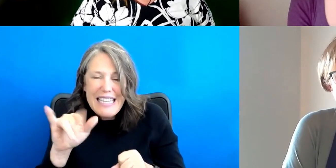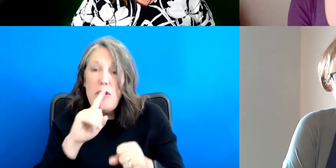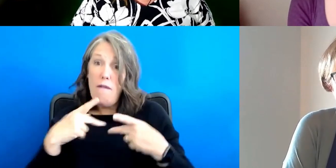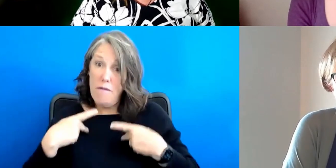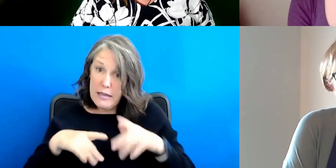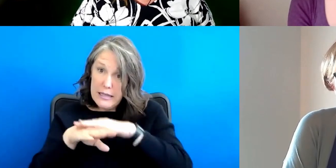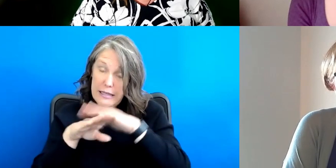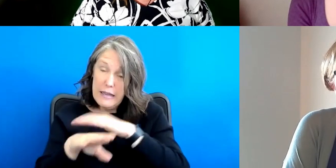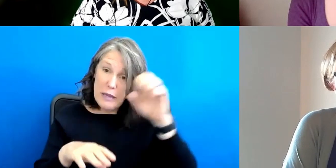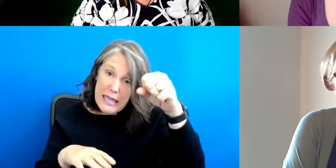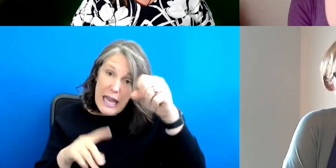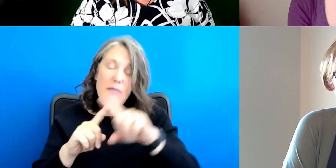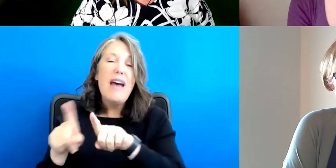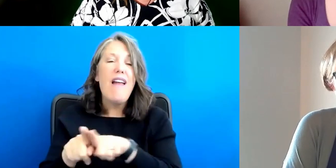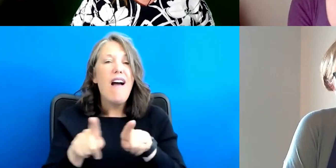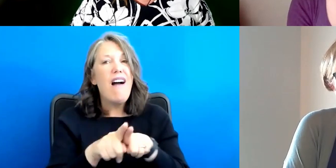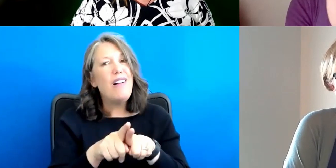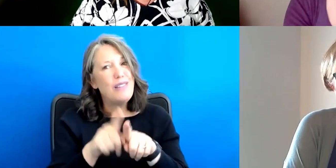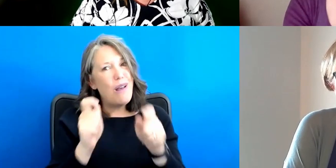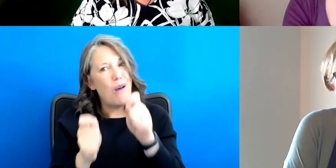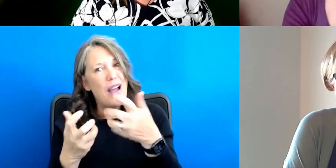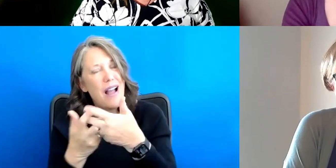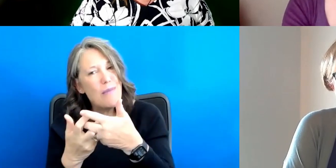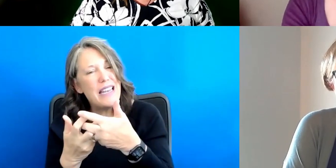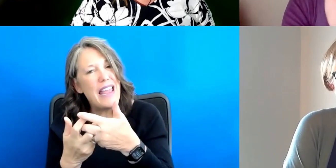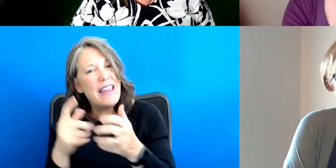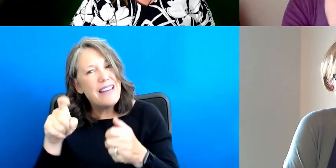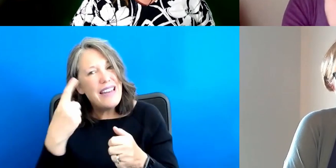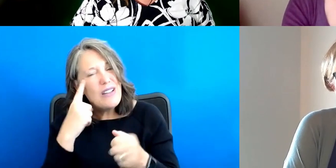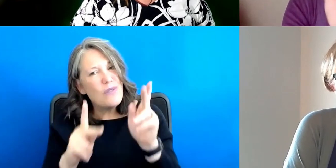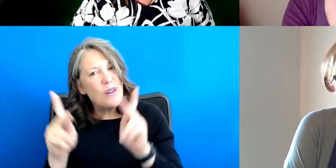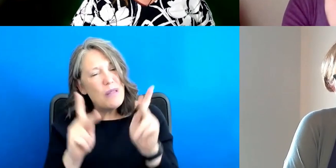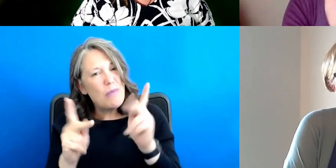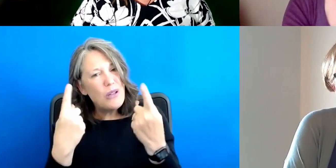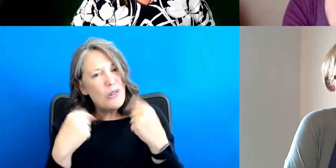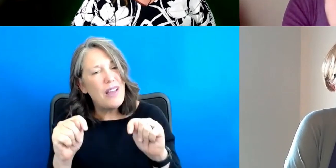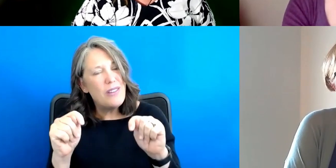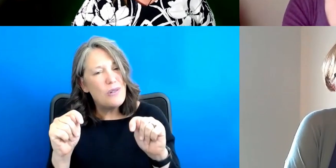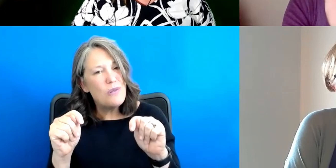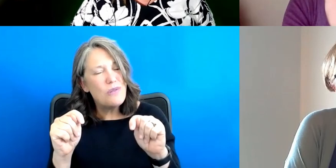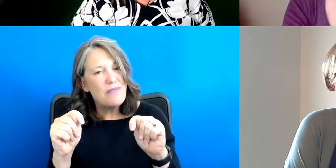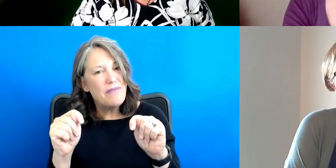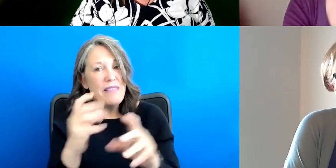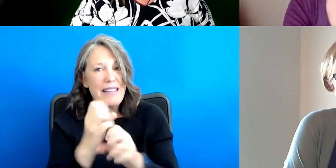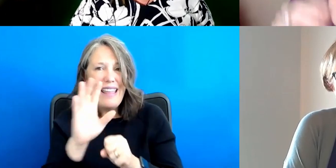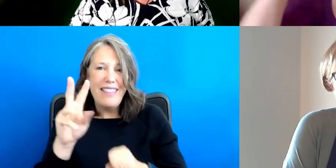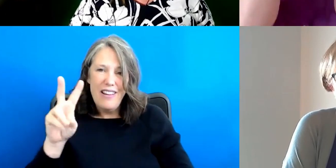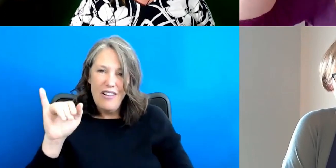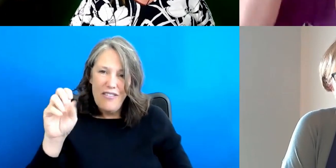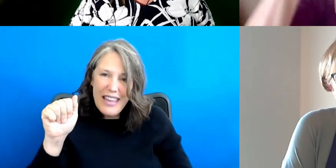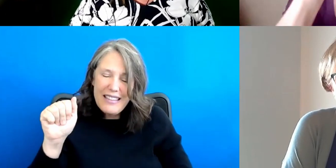that, but that they also accommodate the needs of individuals trying to get, you know, their visas.